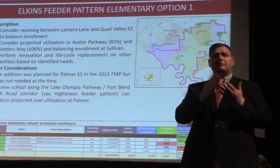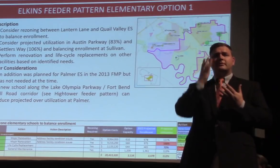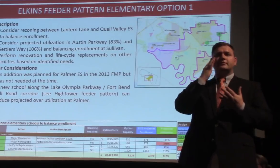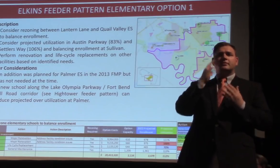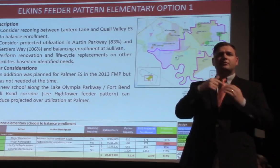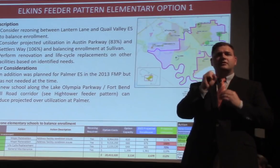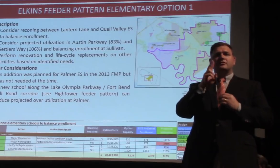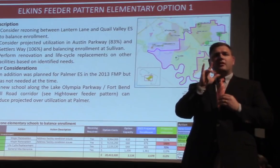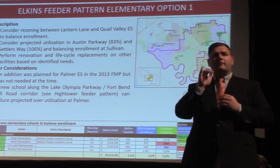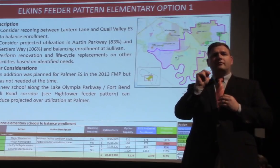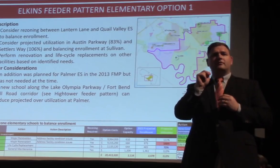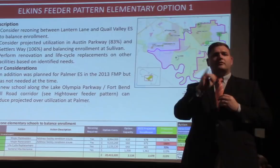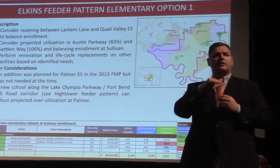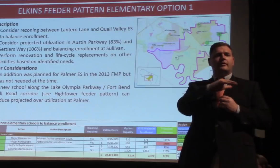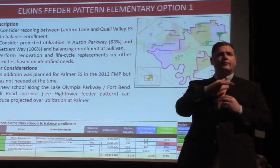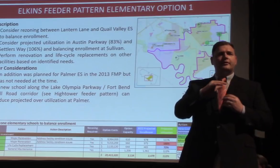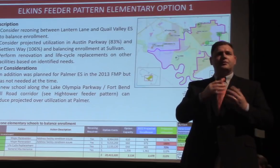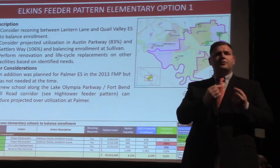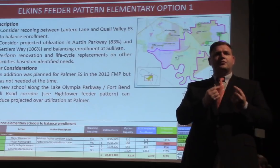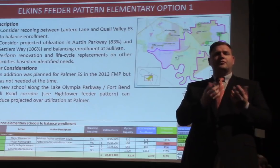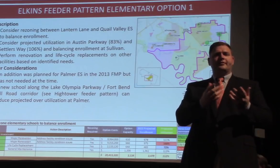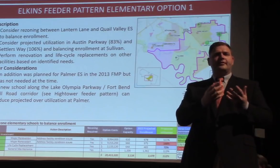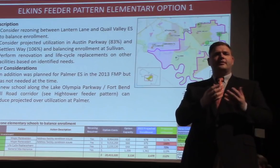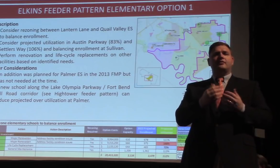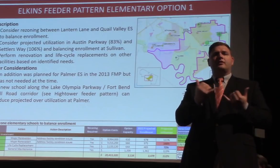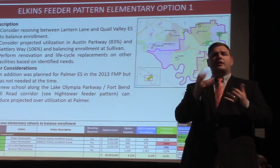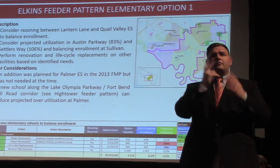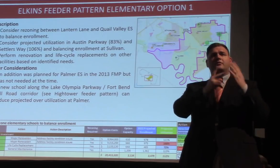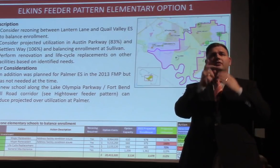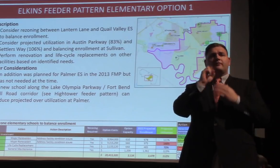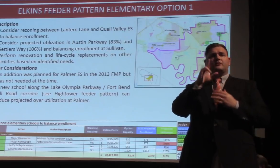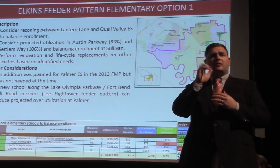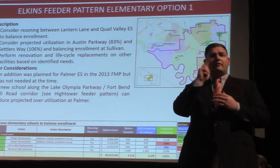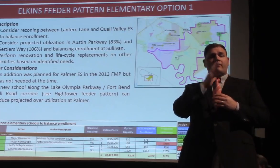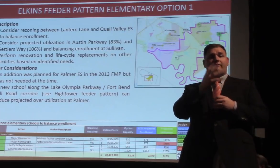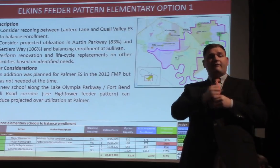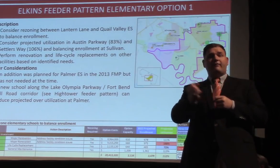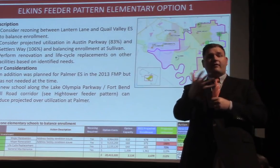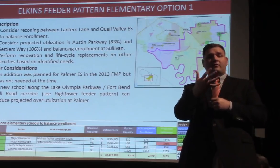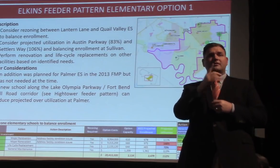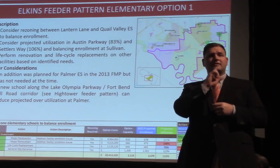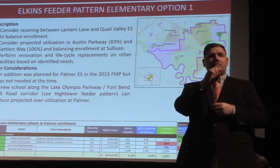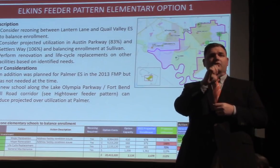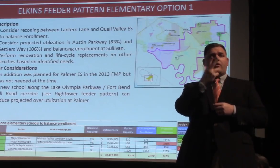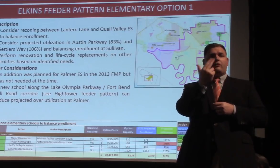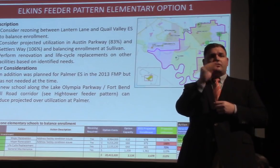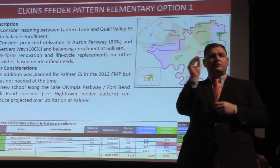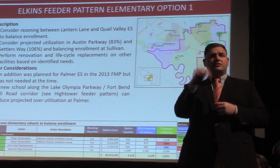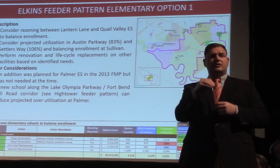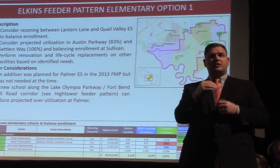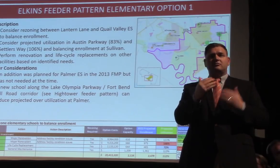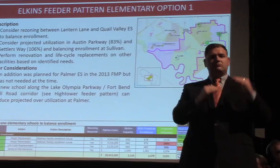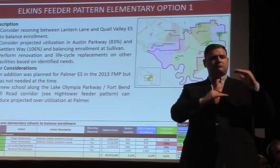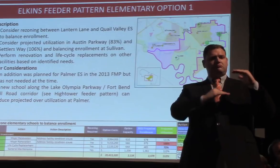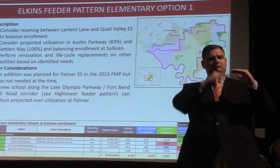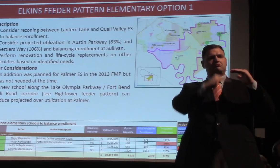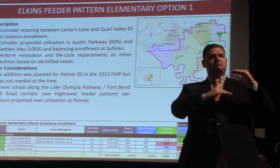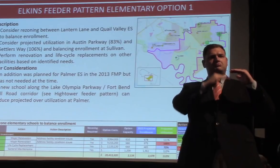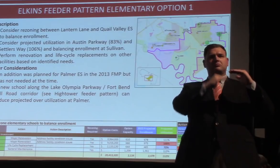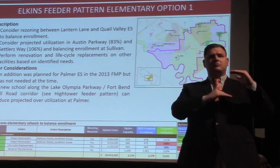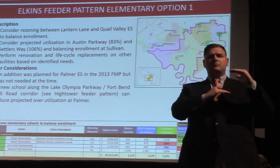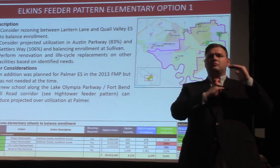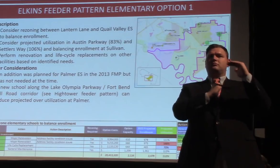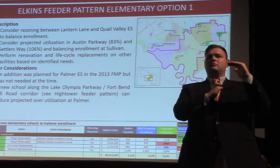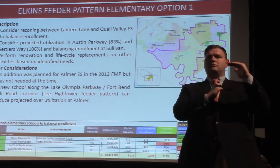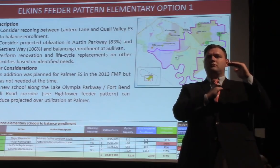in that area. Right now, the projection at Sullivan for five years out is 113%. And so that's kind of within those FC local parameters